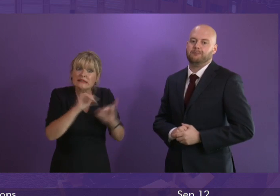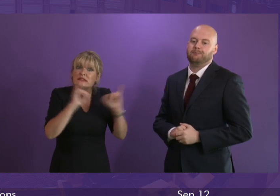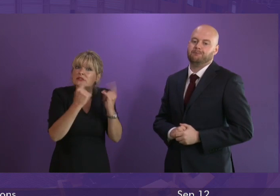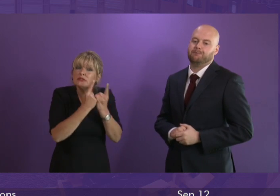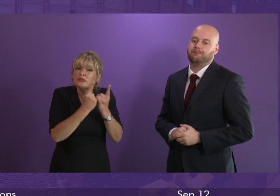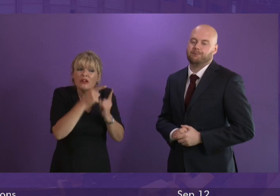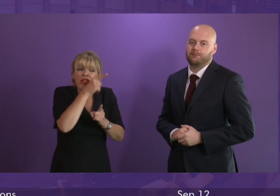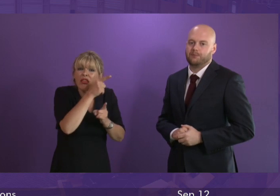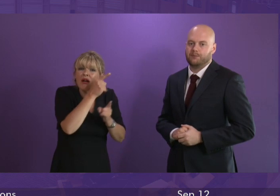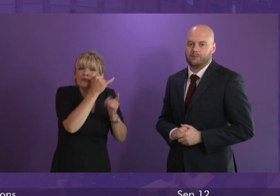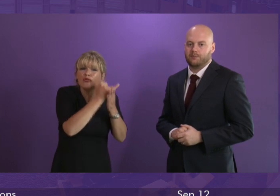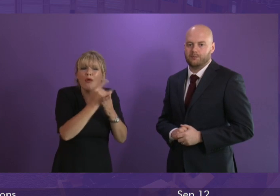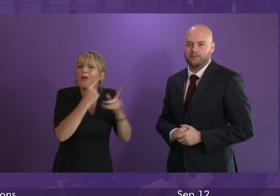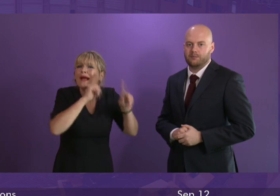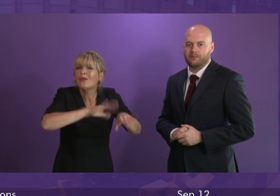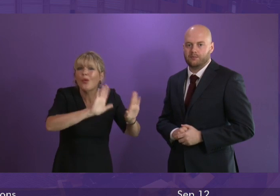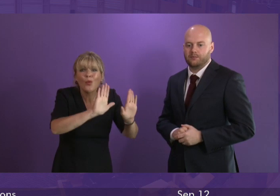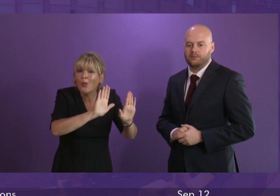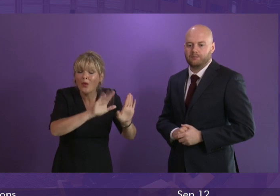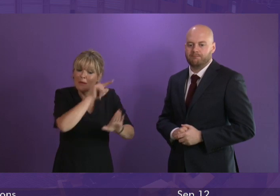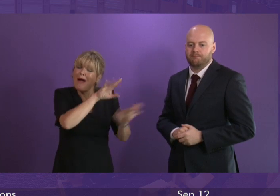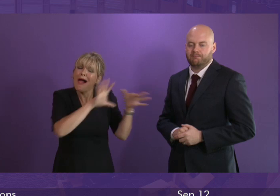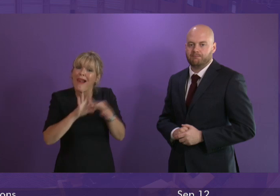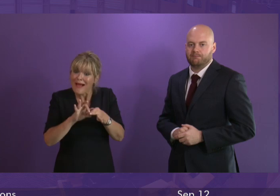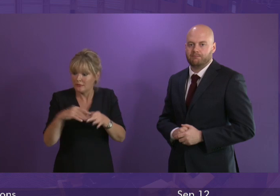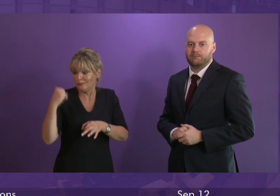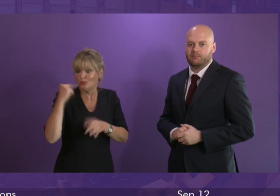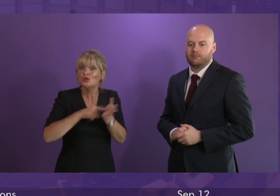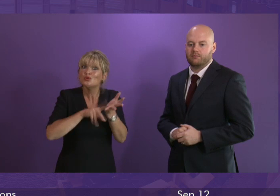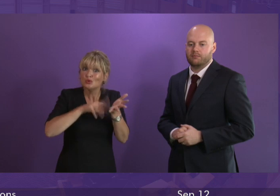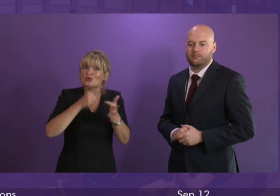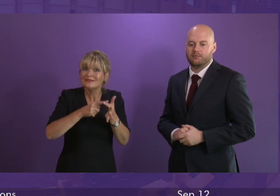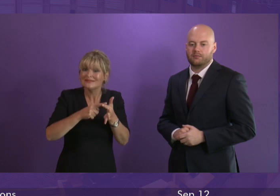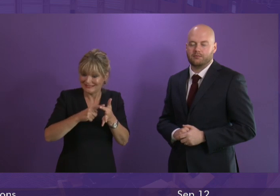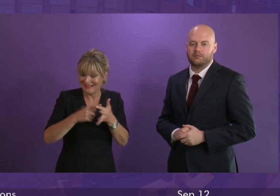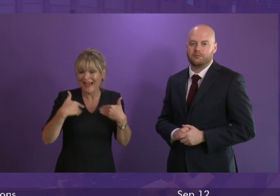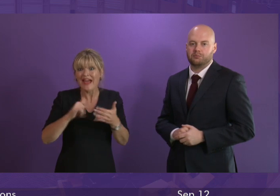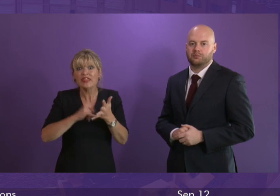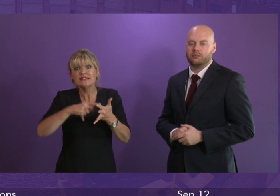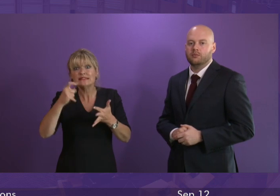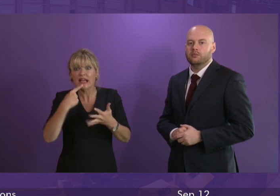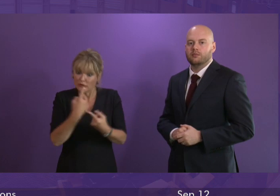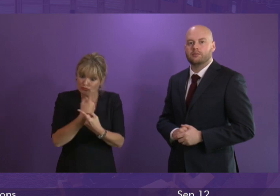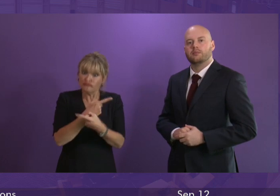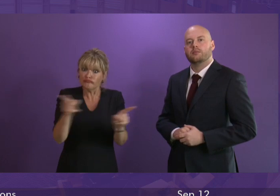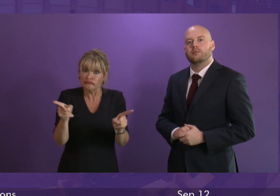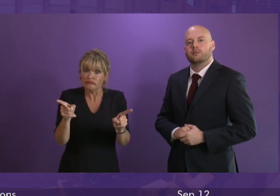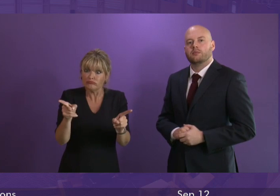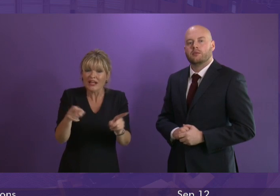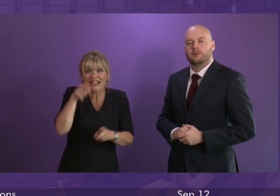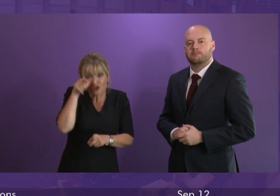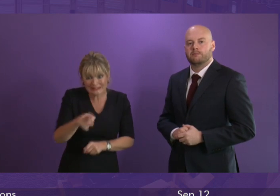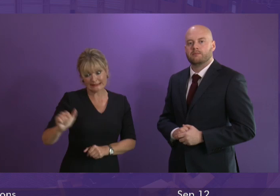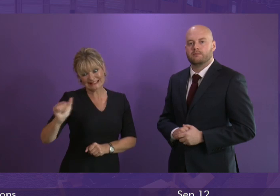In terms of the Cabinet Secretary's statement to Parliament in June, at that point, that was our firm expectation that the